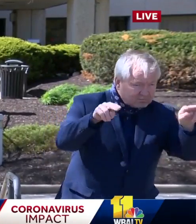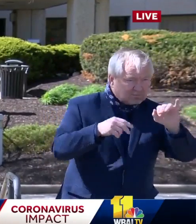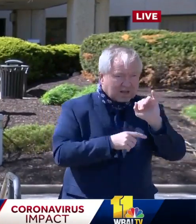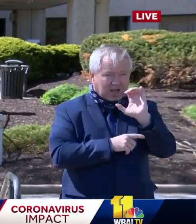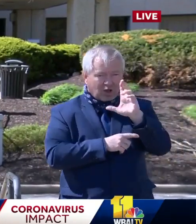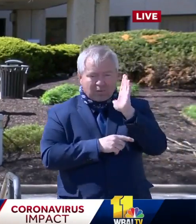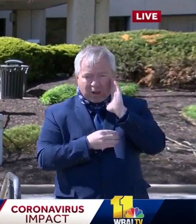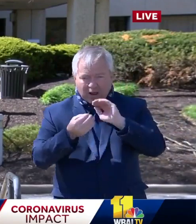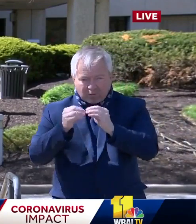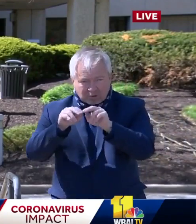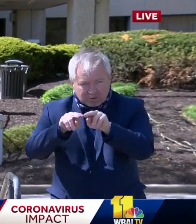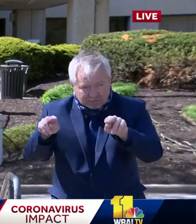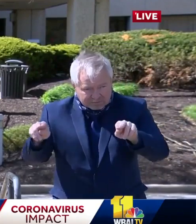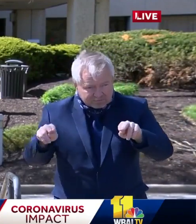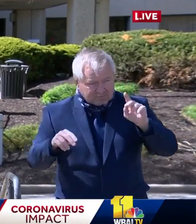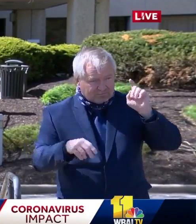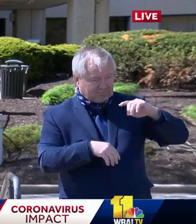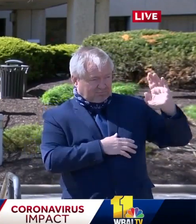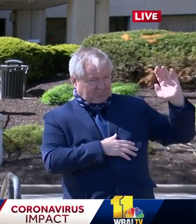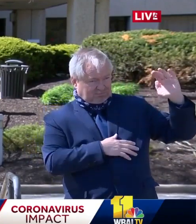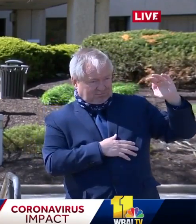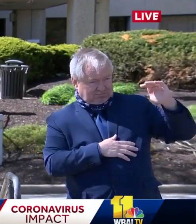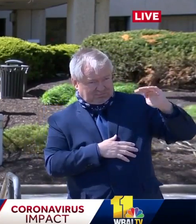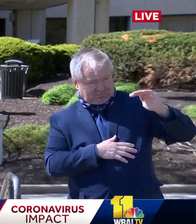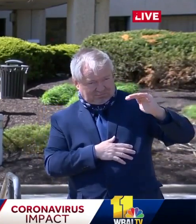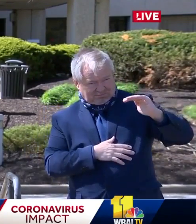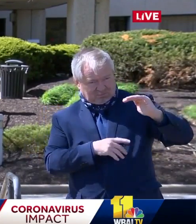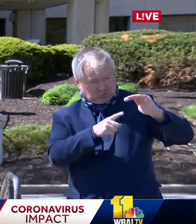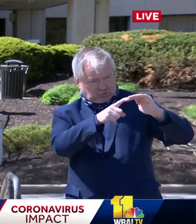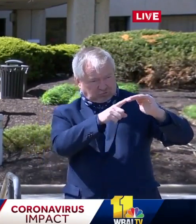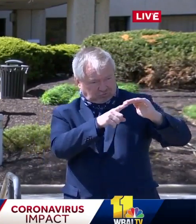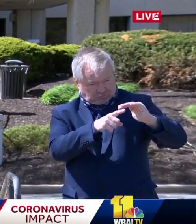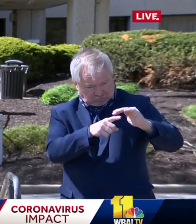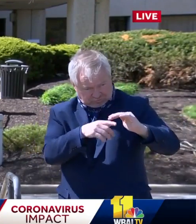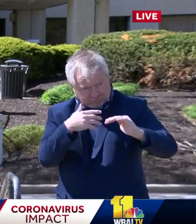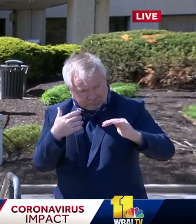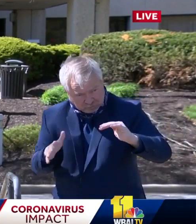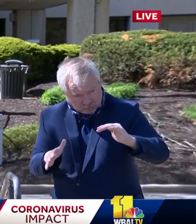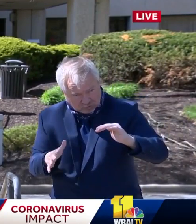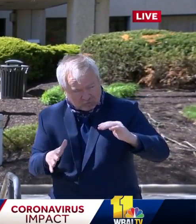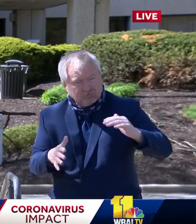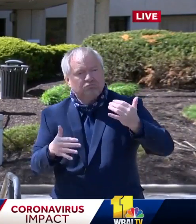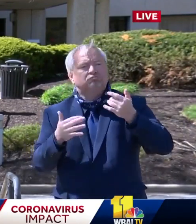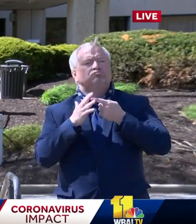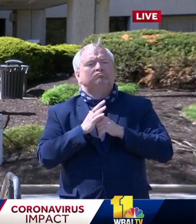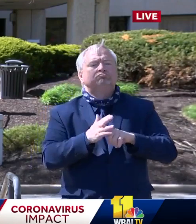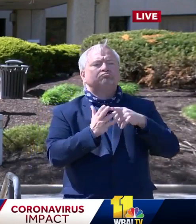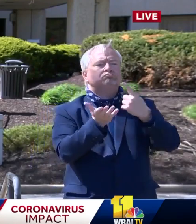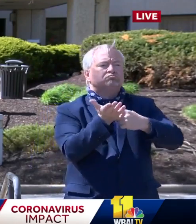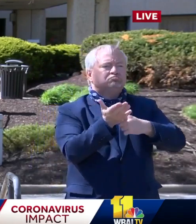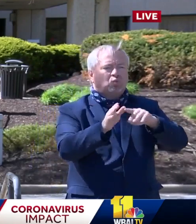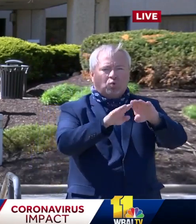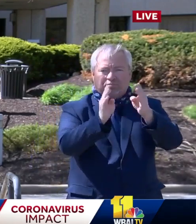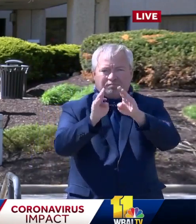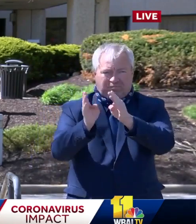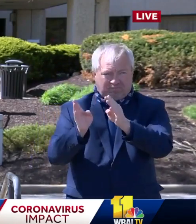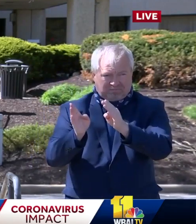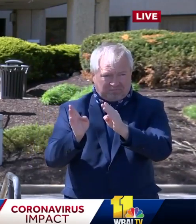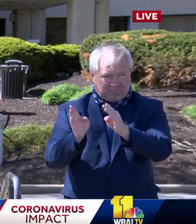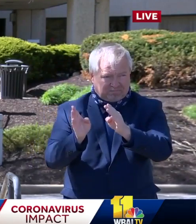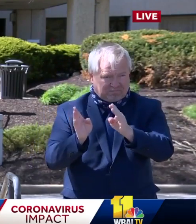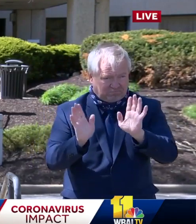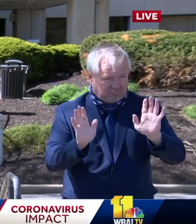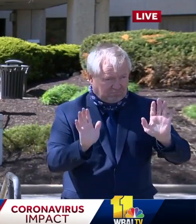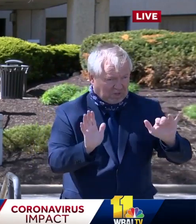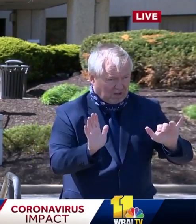And, um, those are the things that we're looking at, um, before you should even consider, uh, the phase one